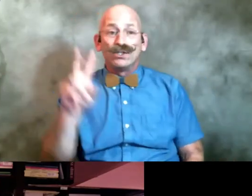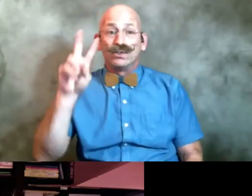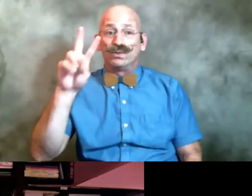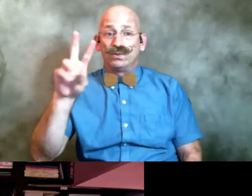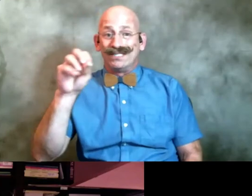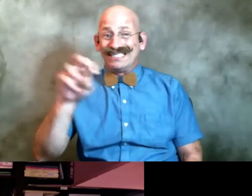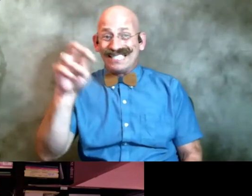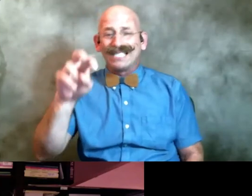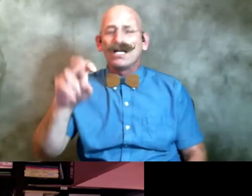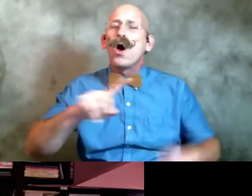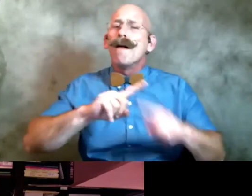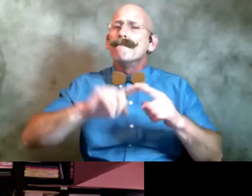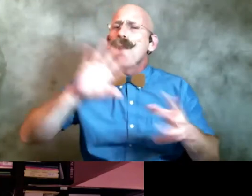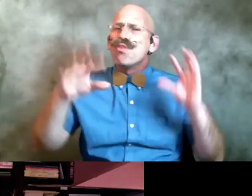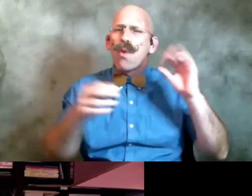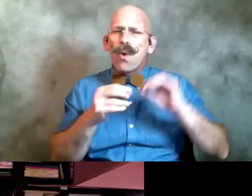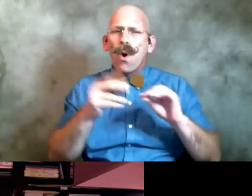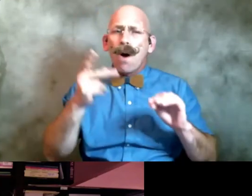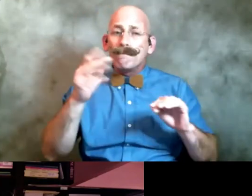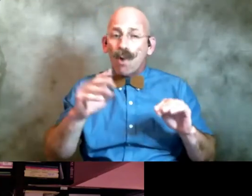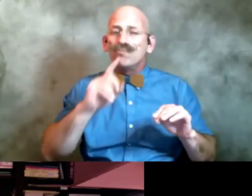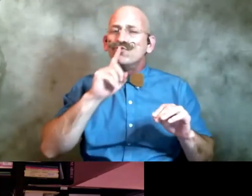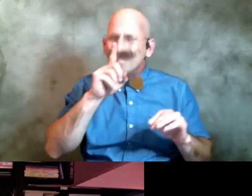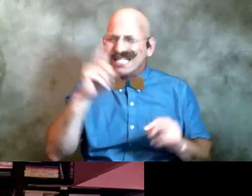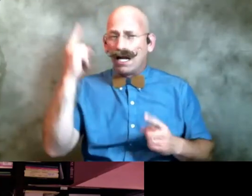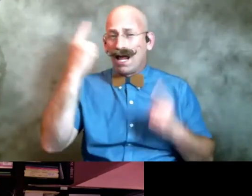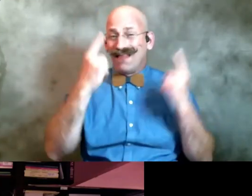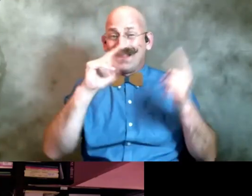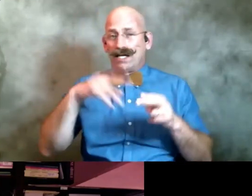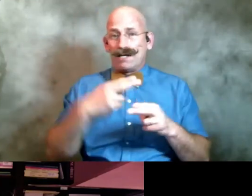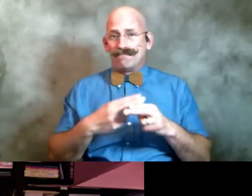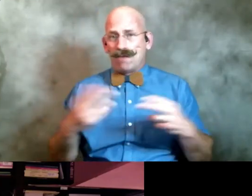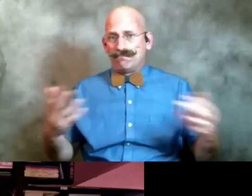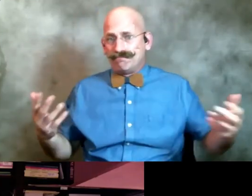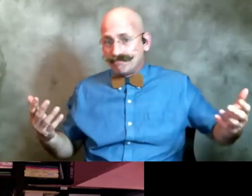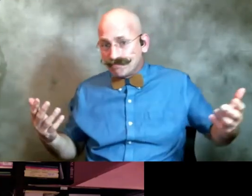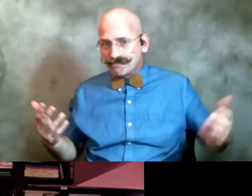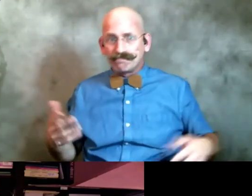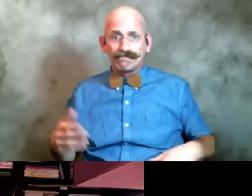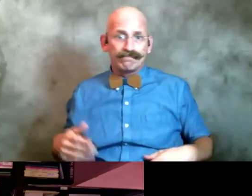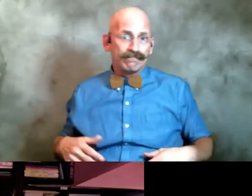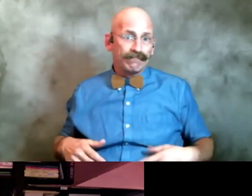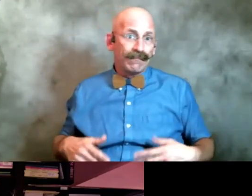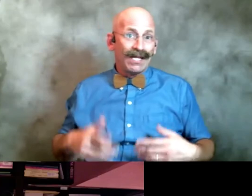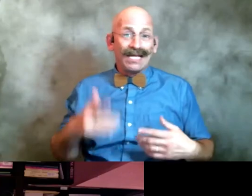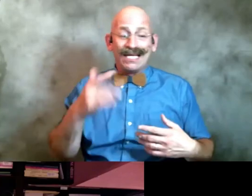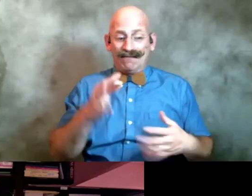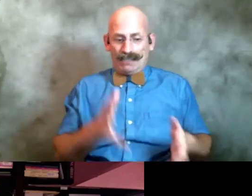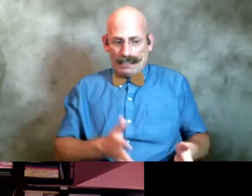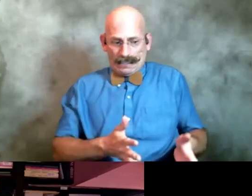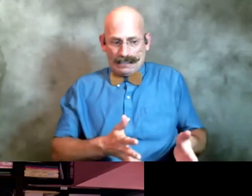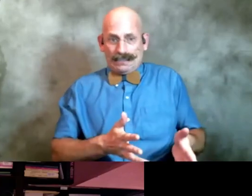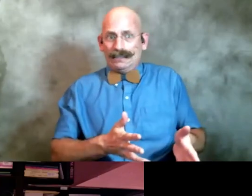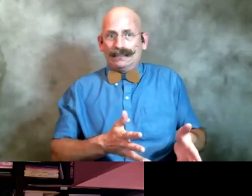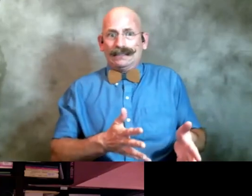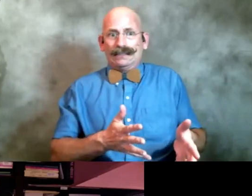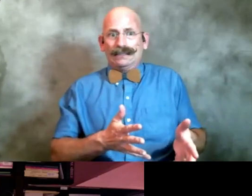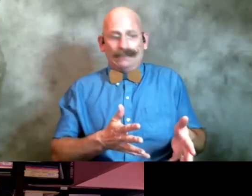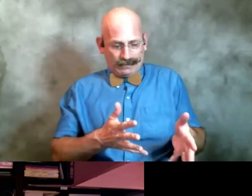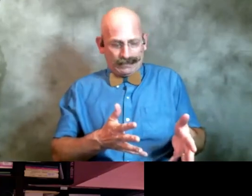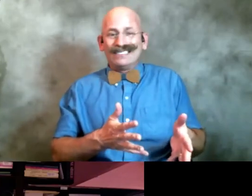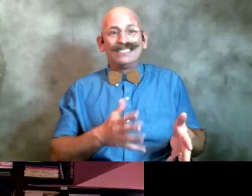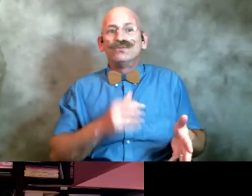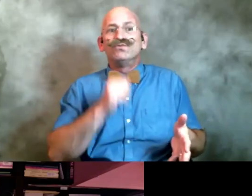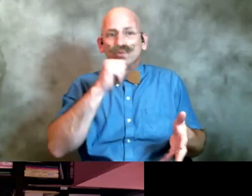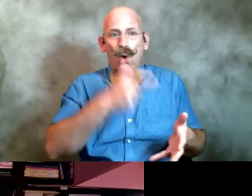but the whole poem is thinking about what does it mean to leave well enough alone uh when